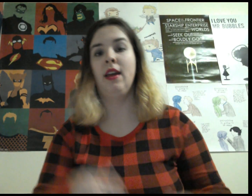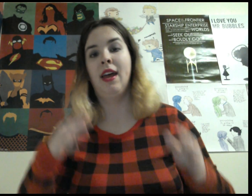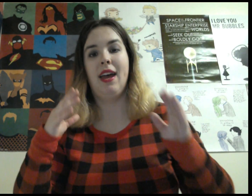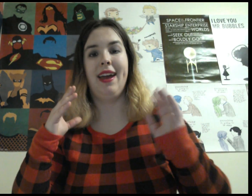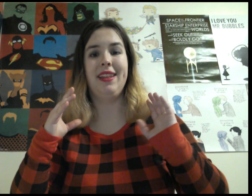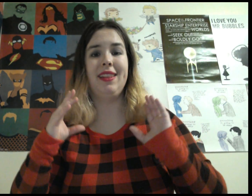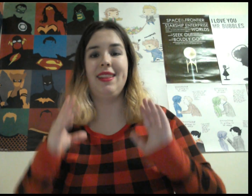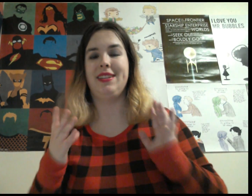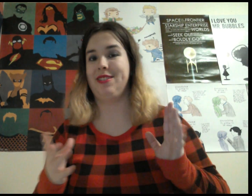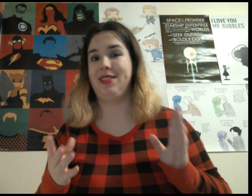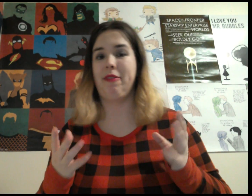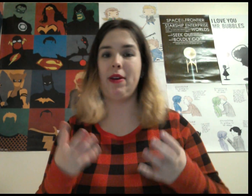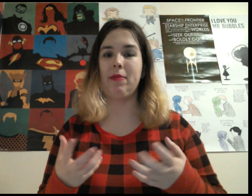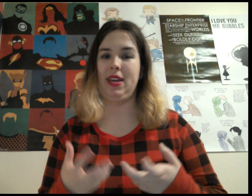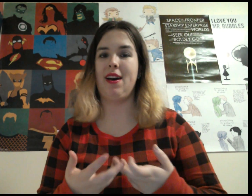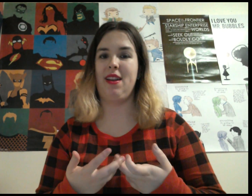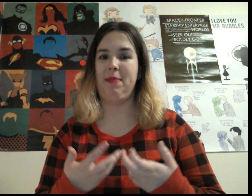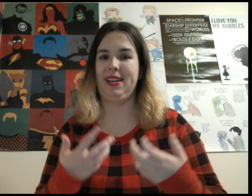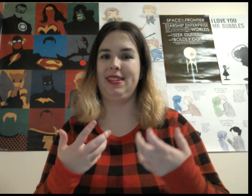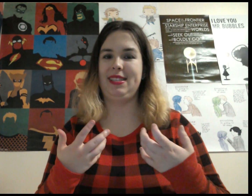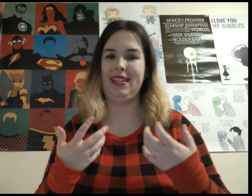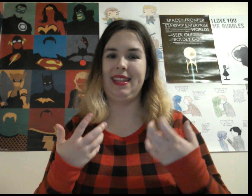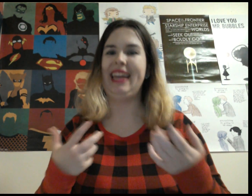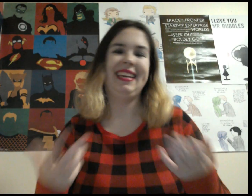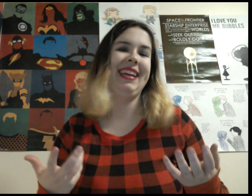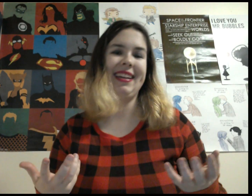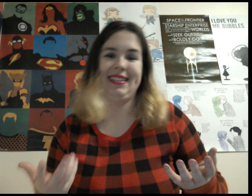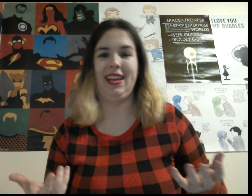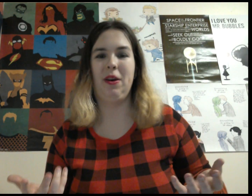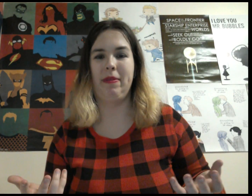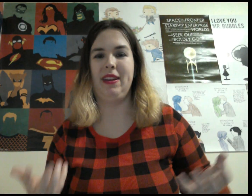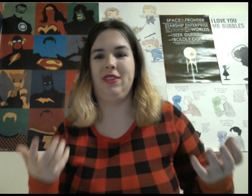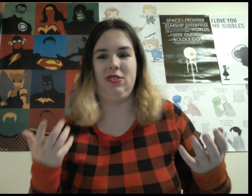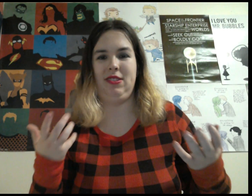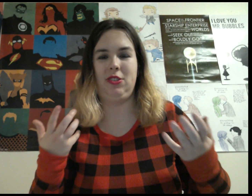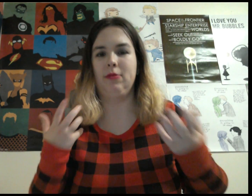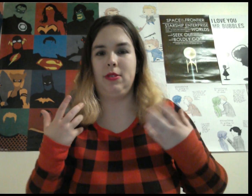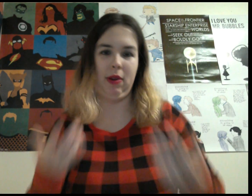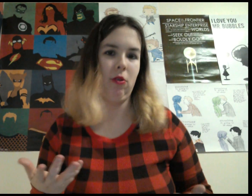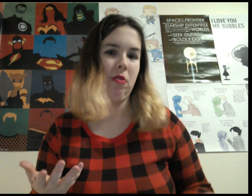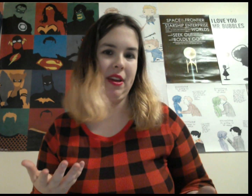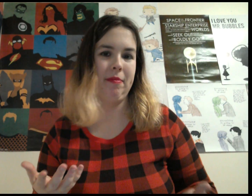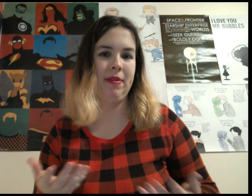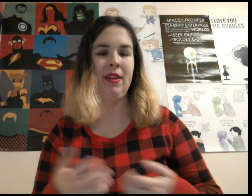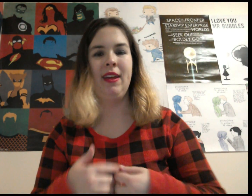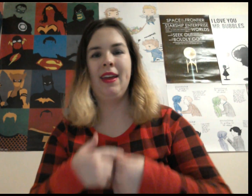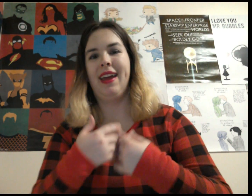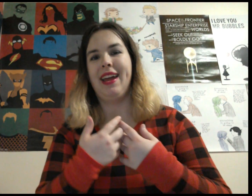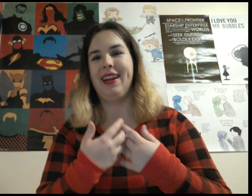And that just felt really odd because they needed his help and he just chose to ignore them. And I